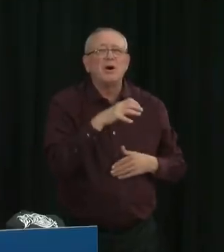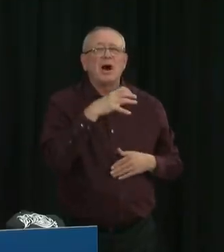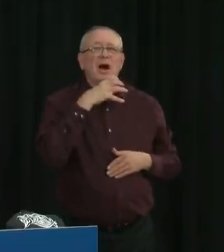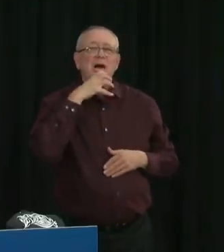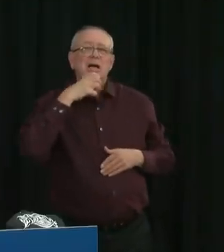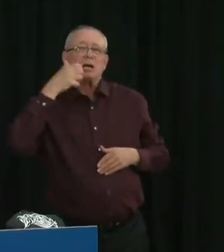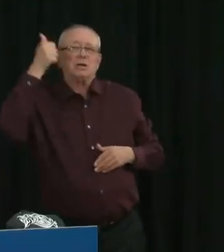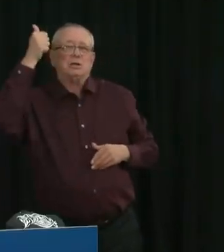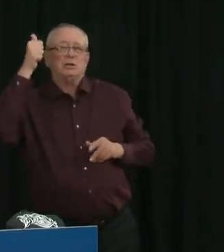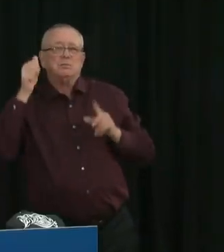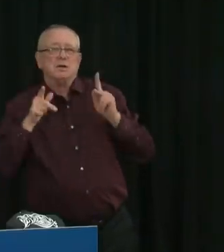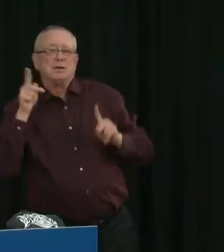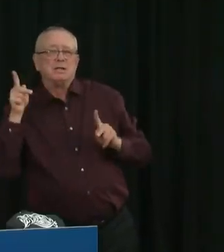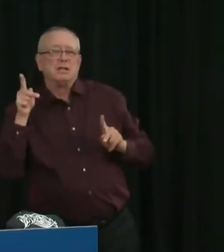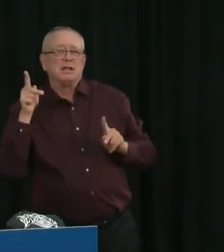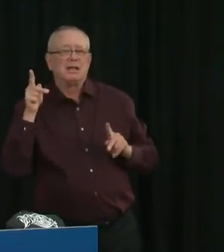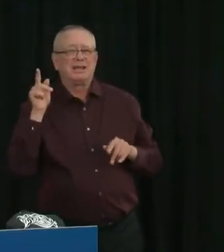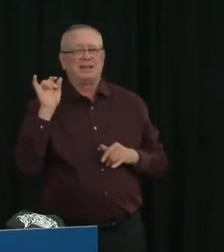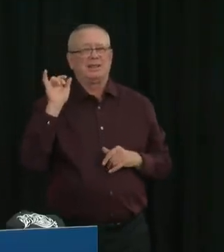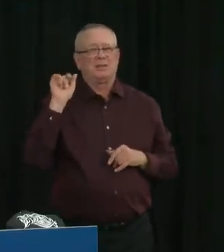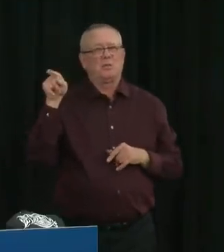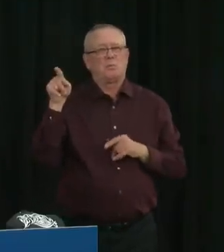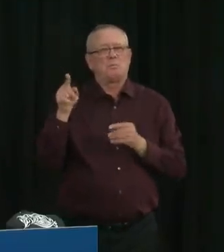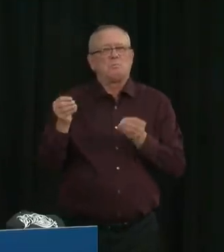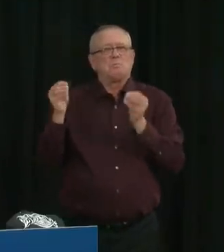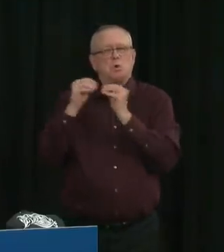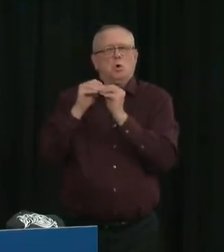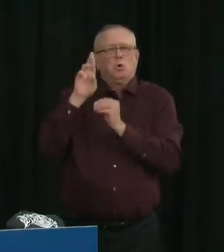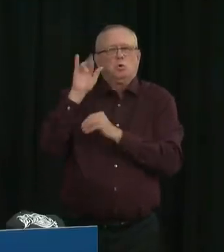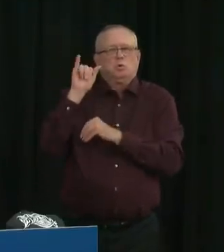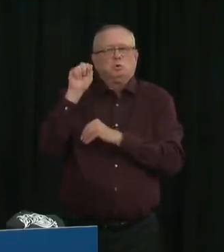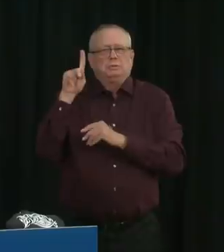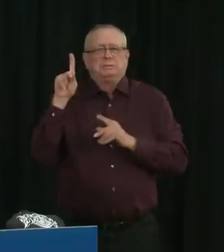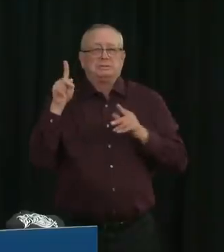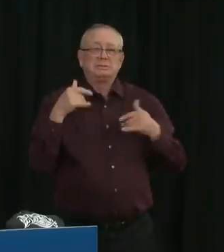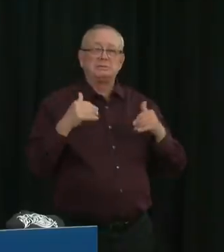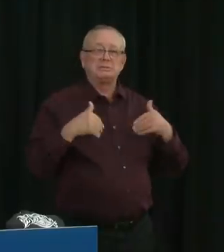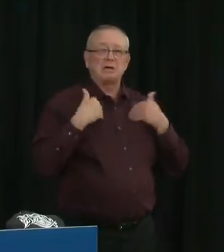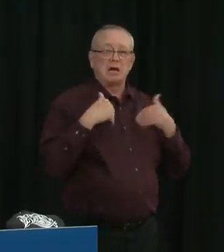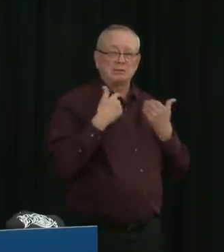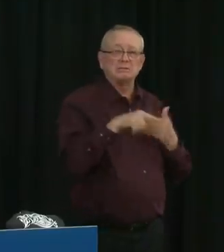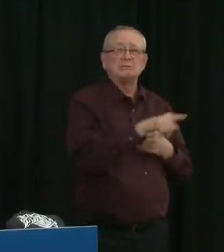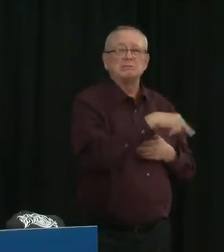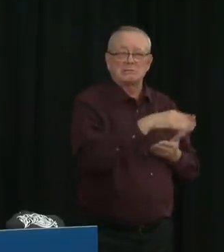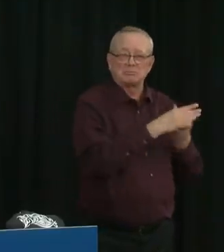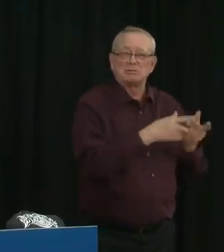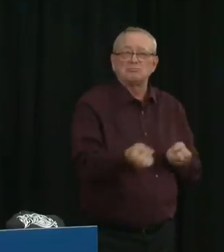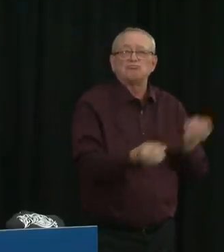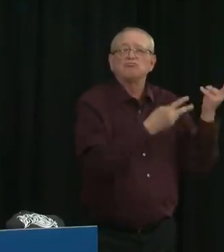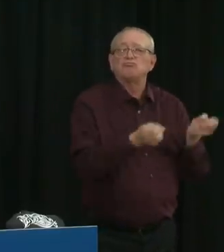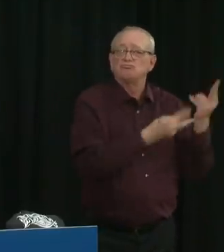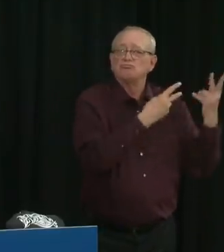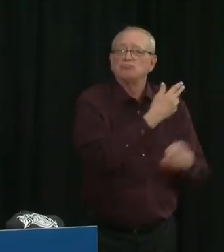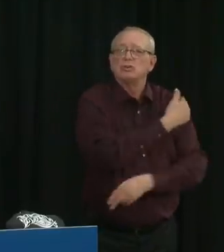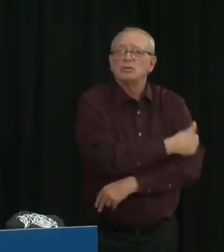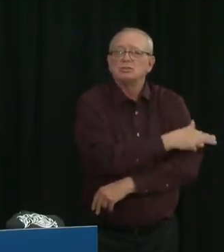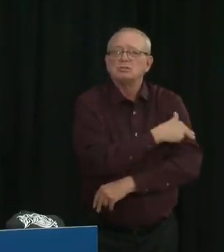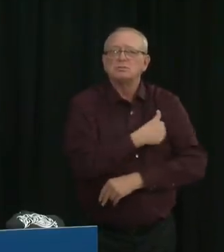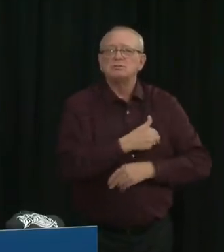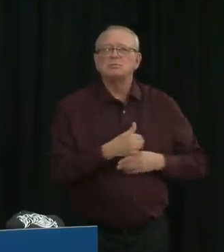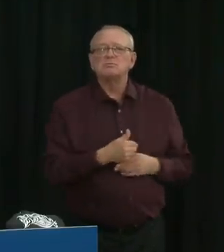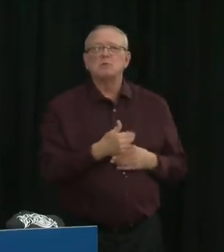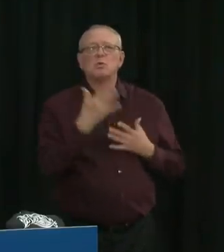still need hospital care. If we let the virus spread freely, even if we could limit spread just to younger groups,